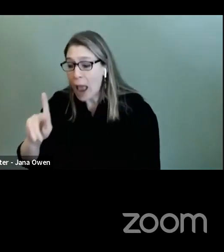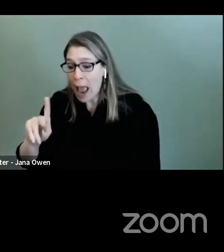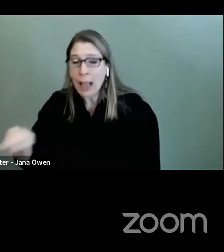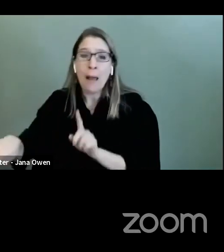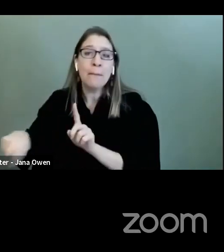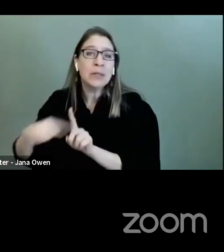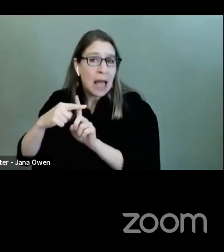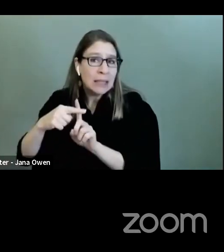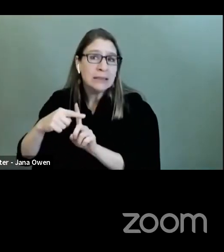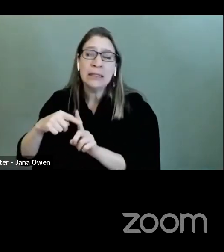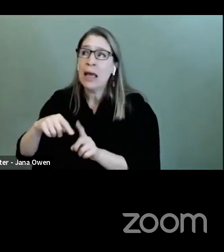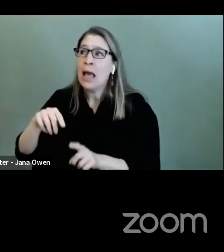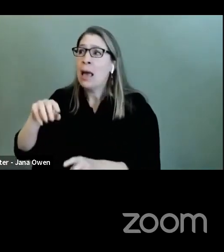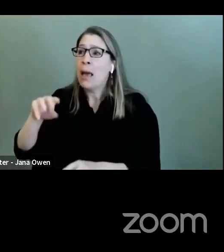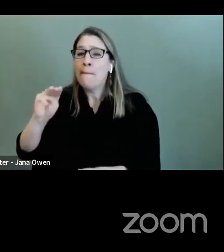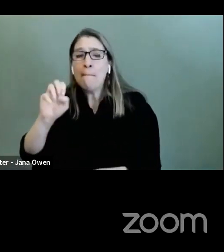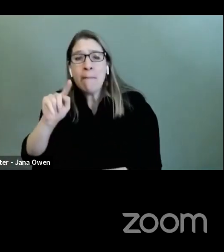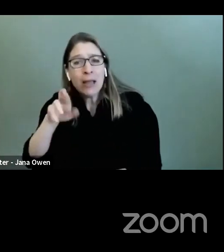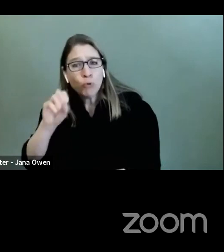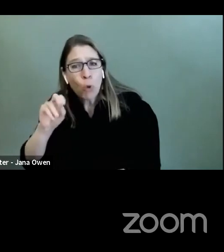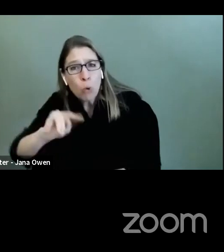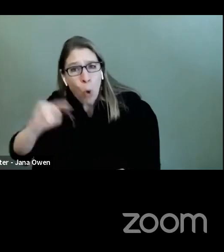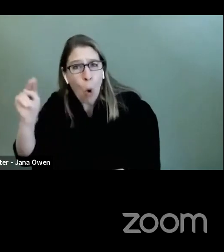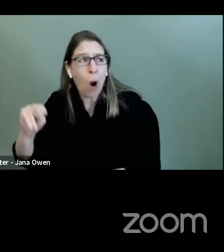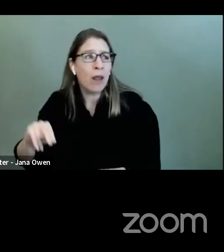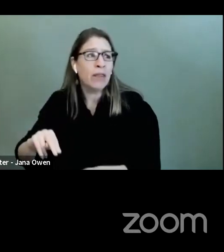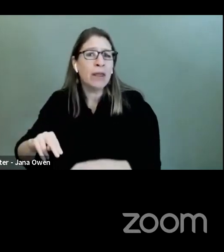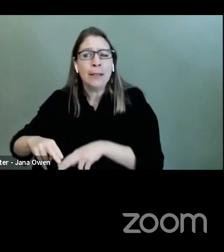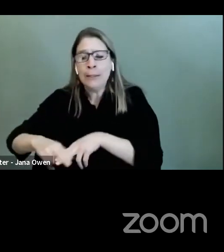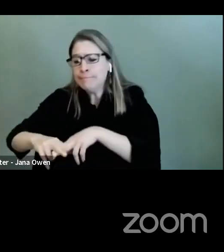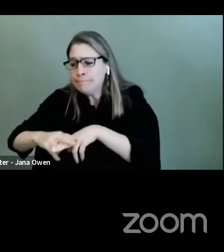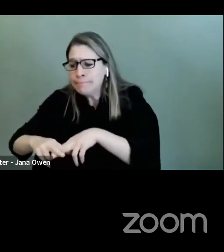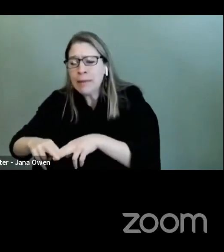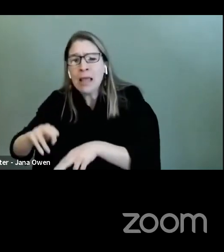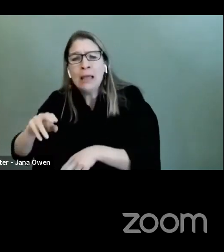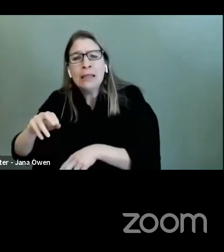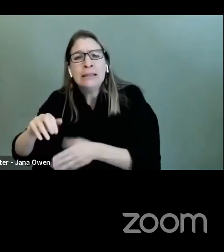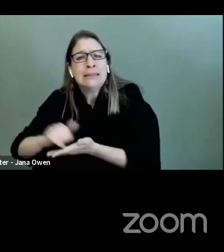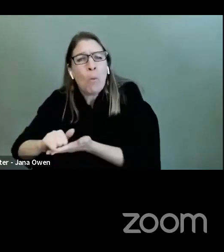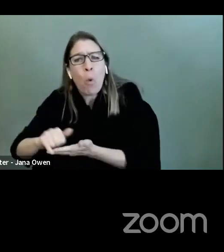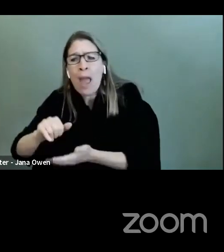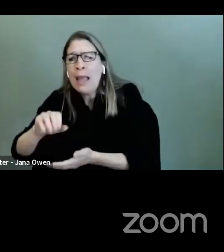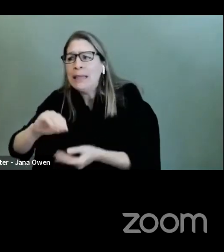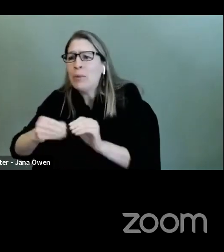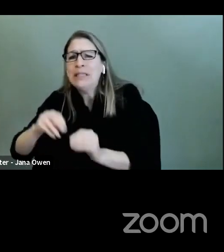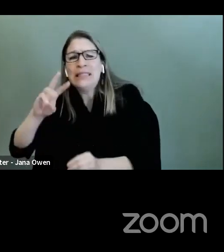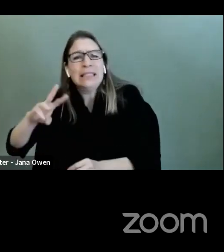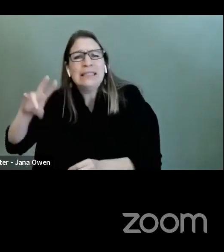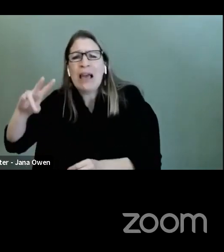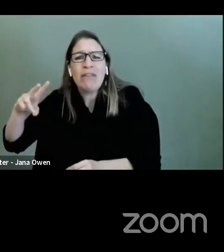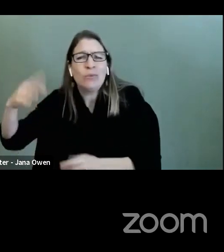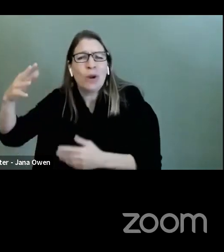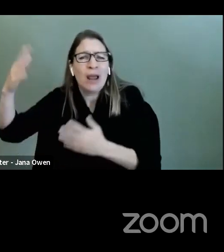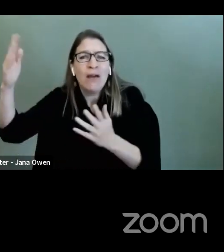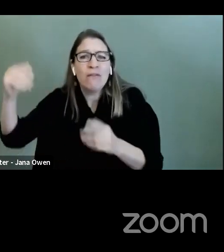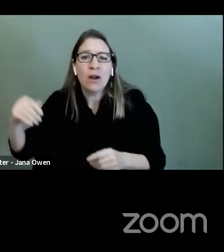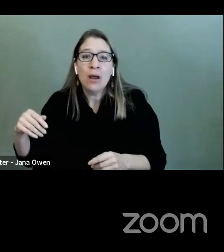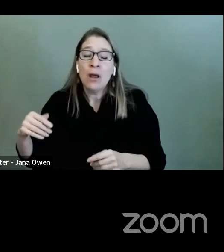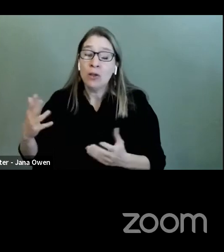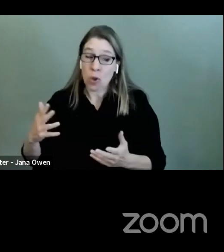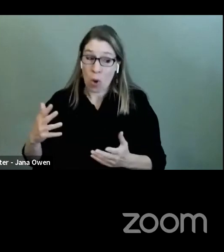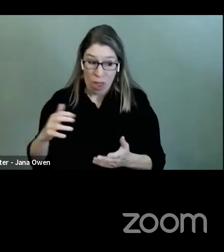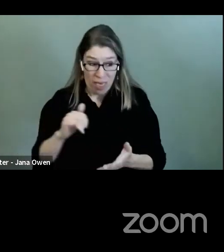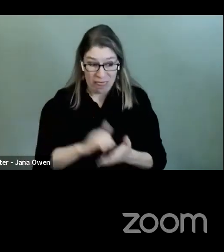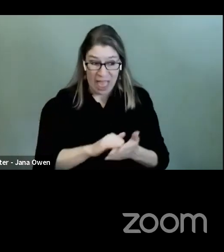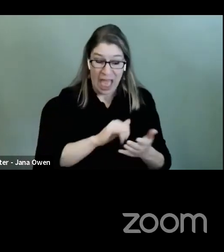train, your seven train, et cetera. So we're not getting a ton in the bipartisan infrastructure bill